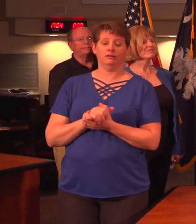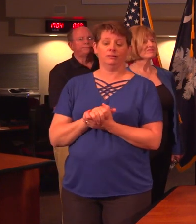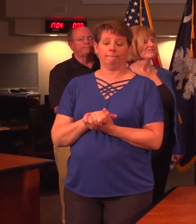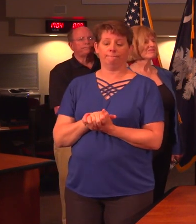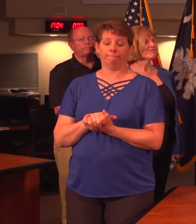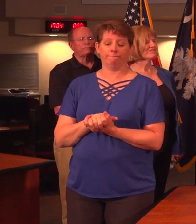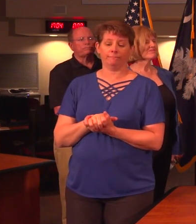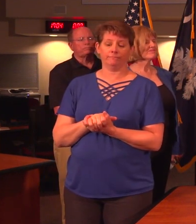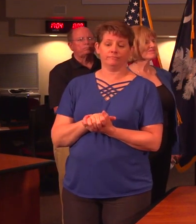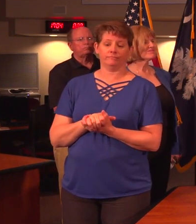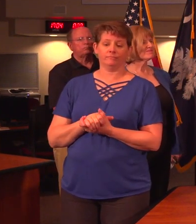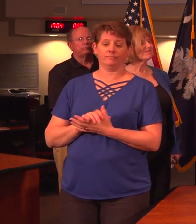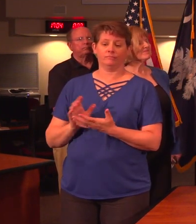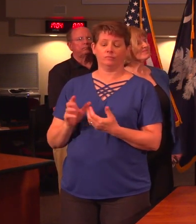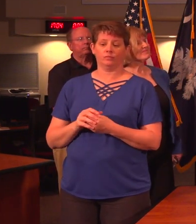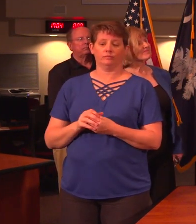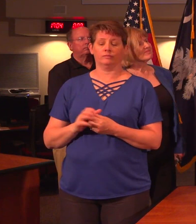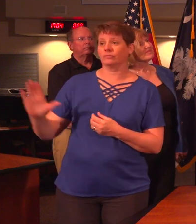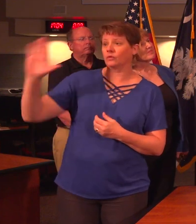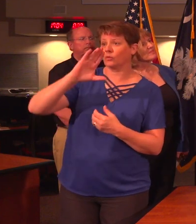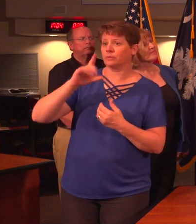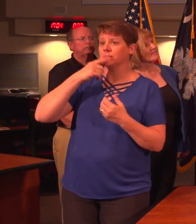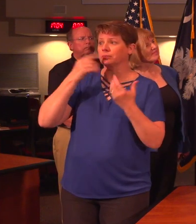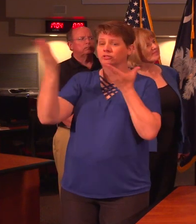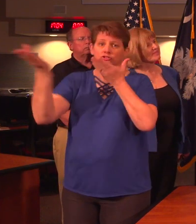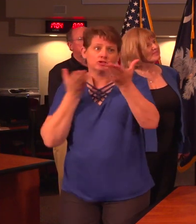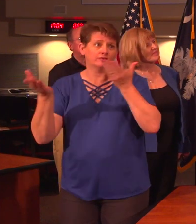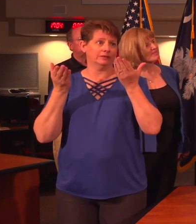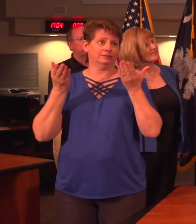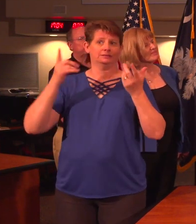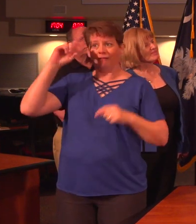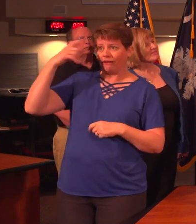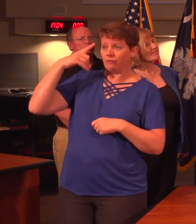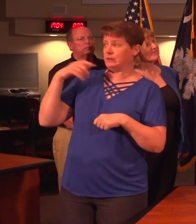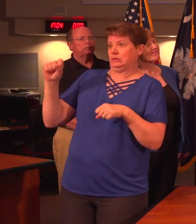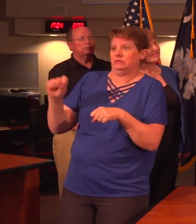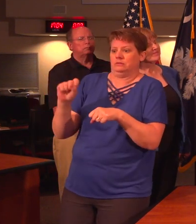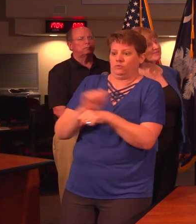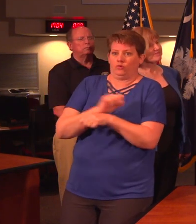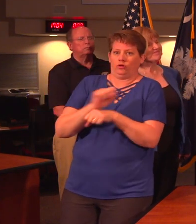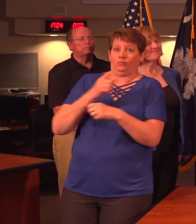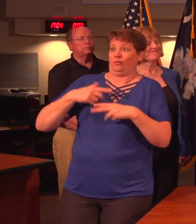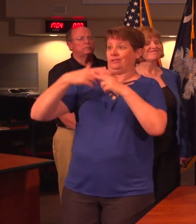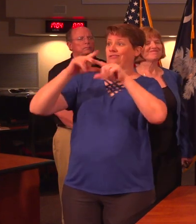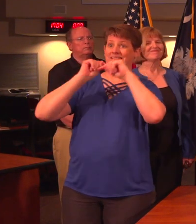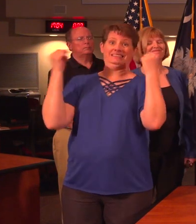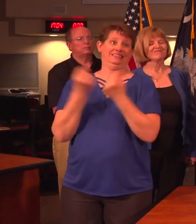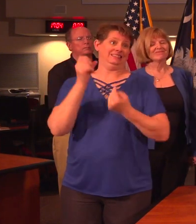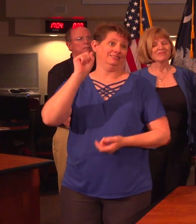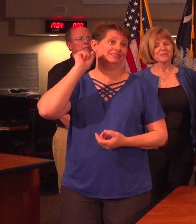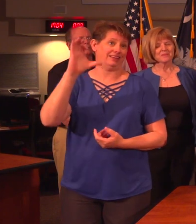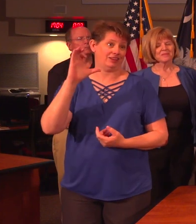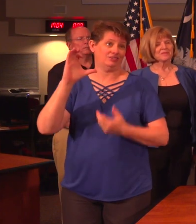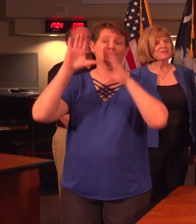representatives and public servants in government are working hard in what we call Team South Carolina it is